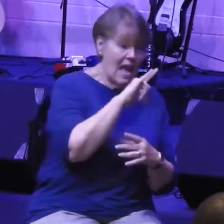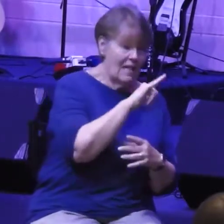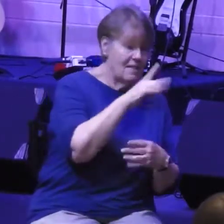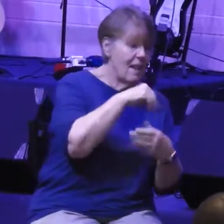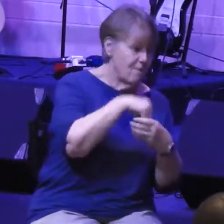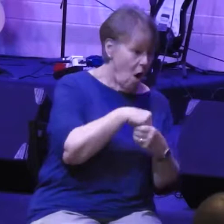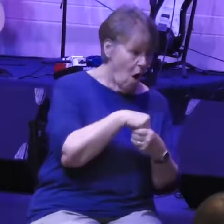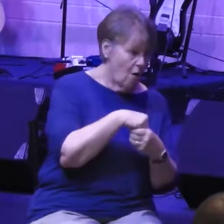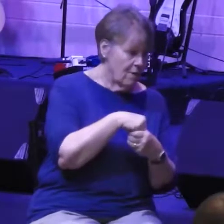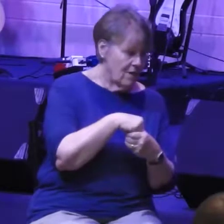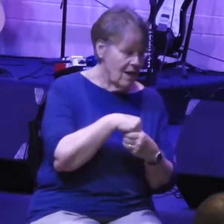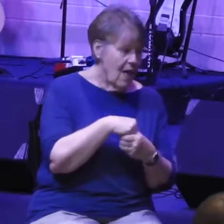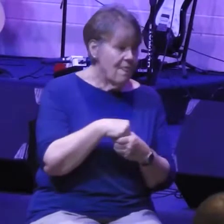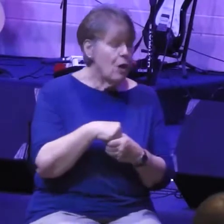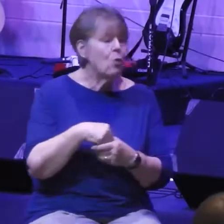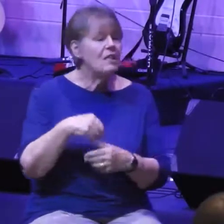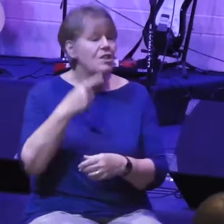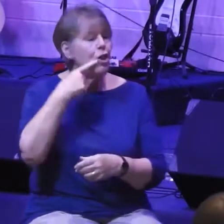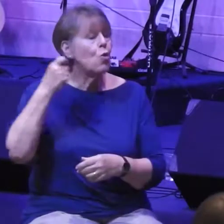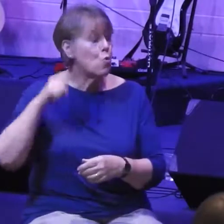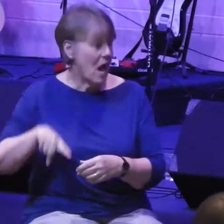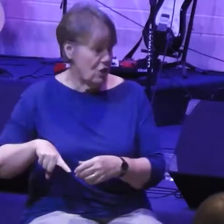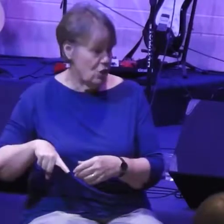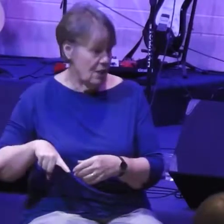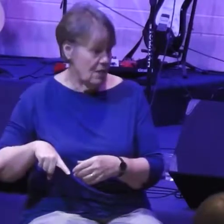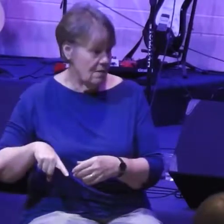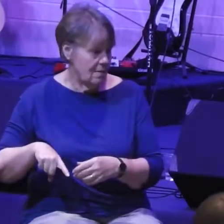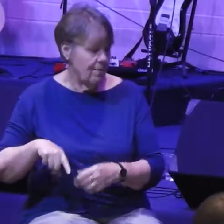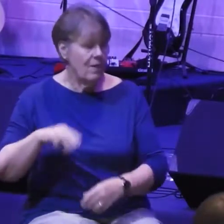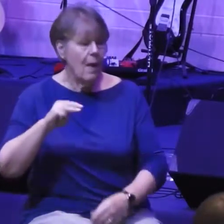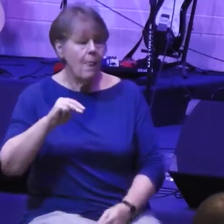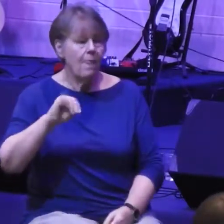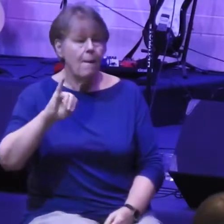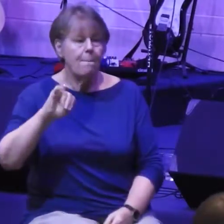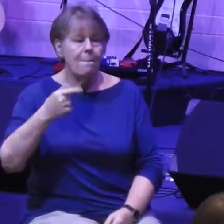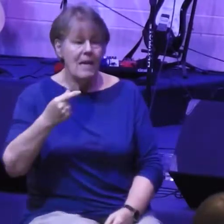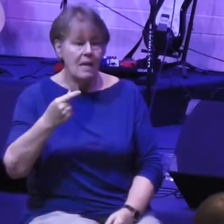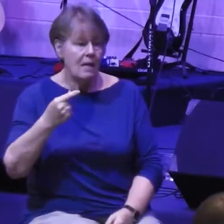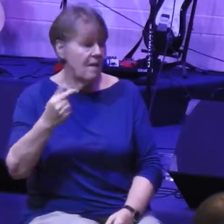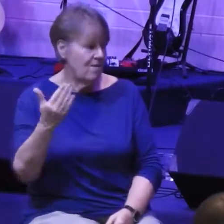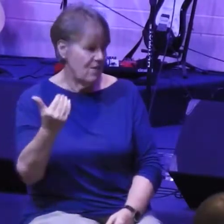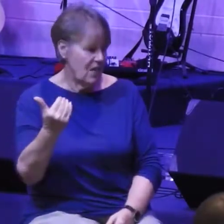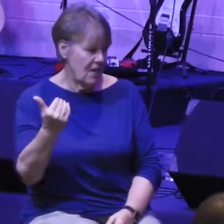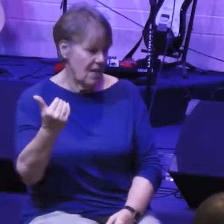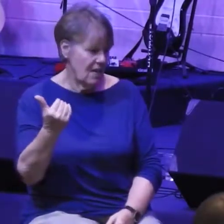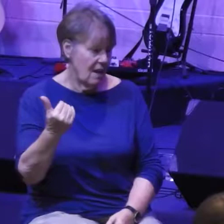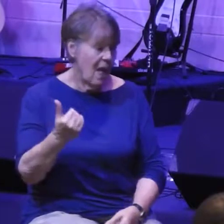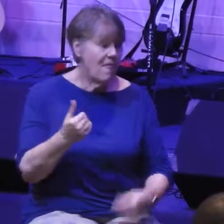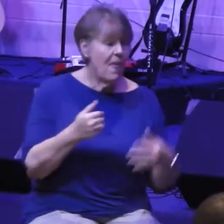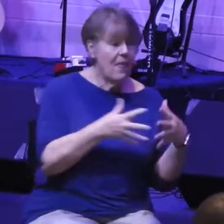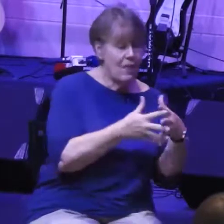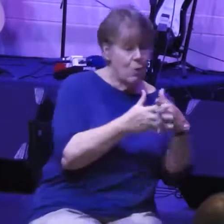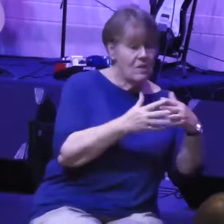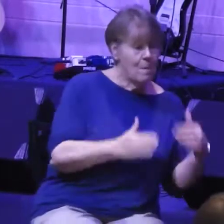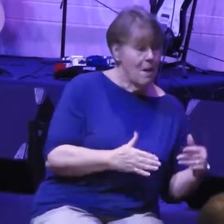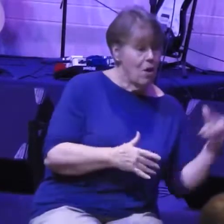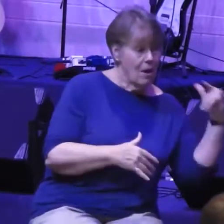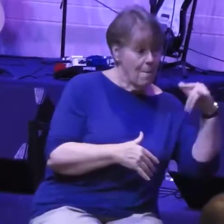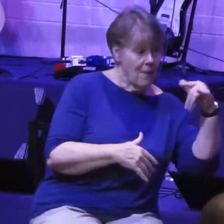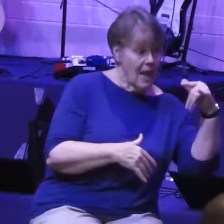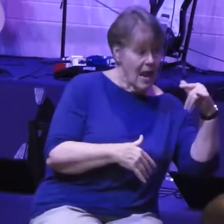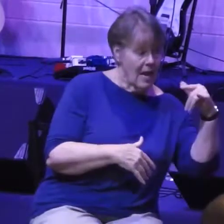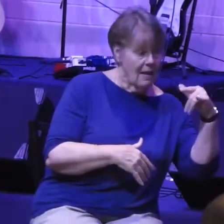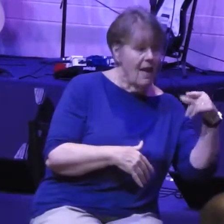War. There was the Russian-built MiG-15, and then there was the American plane, the F